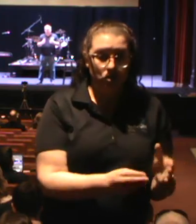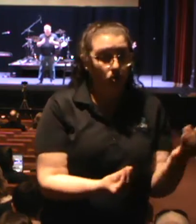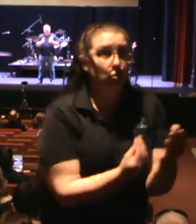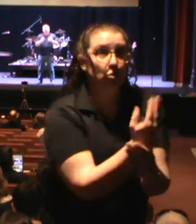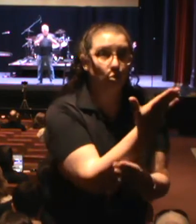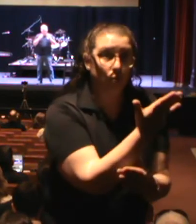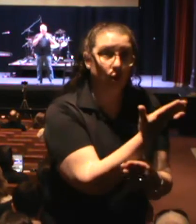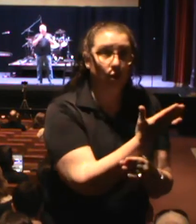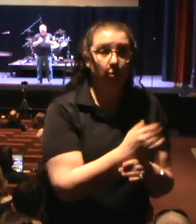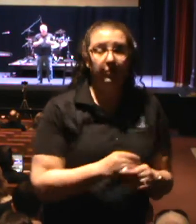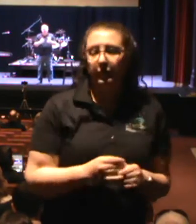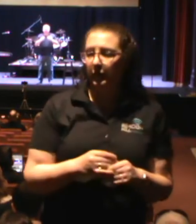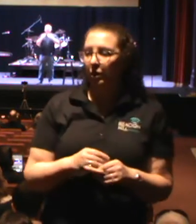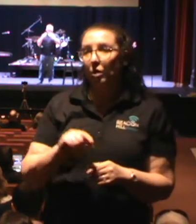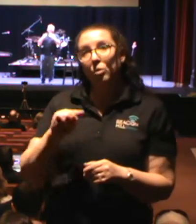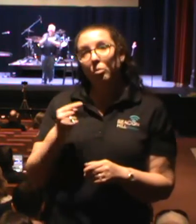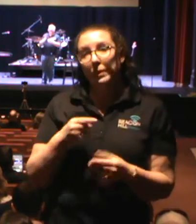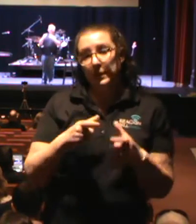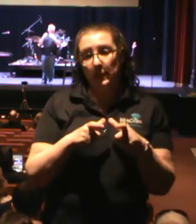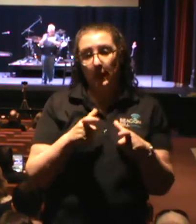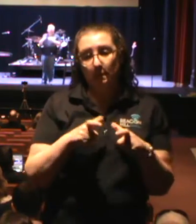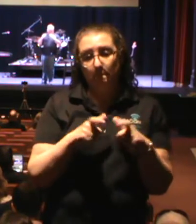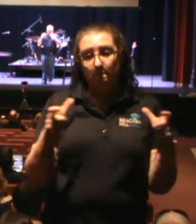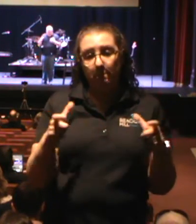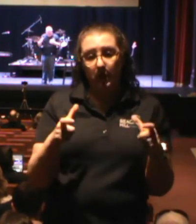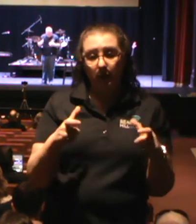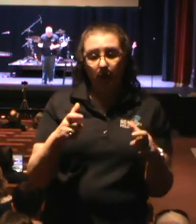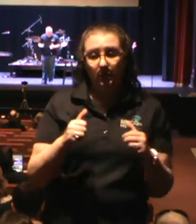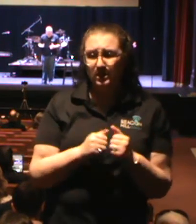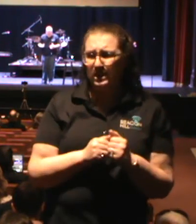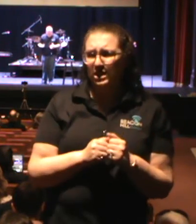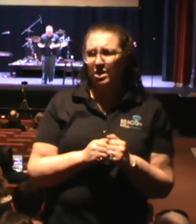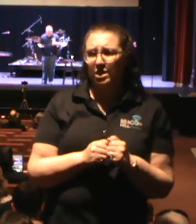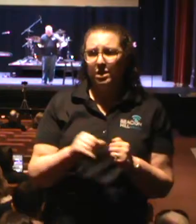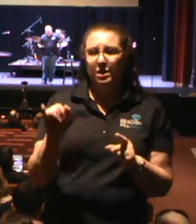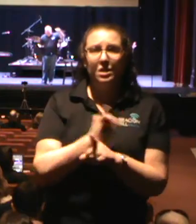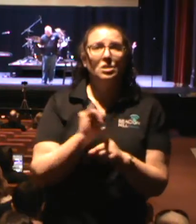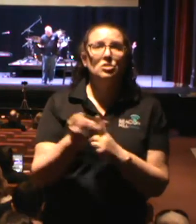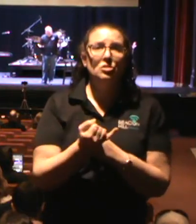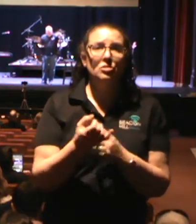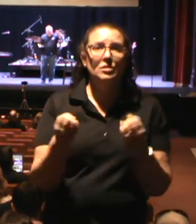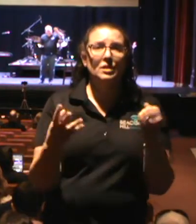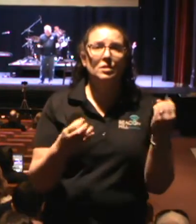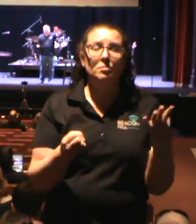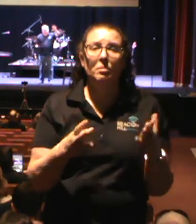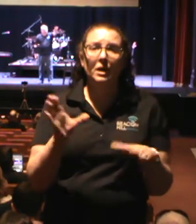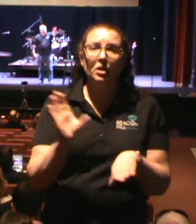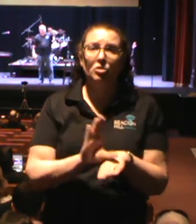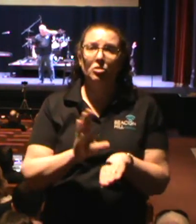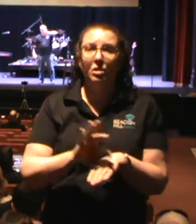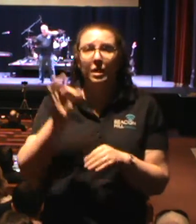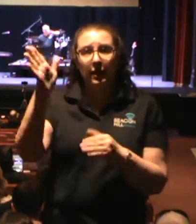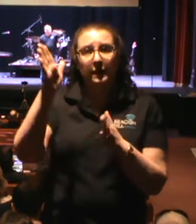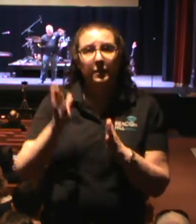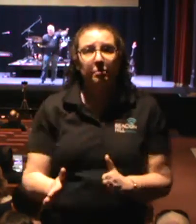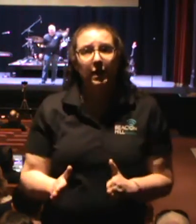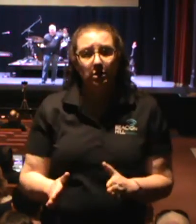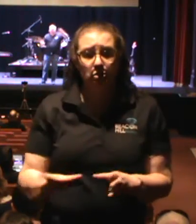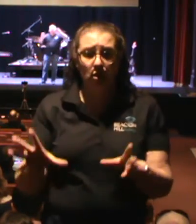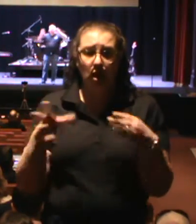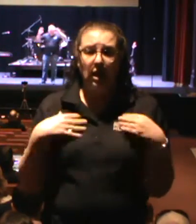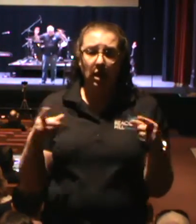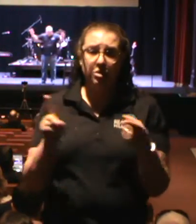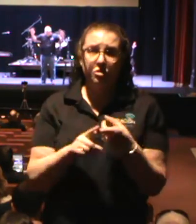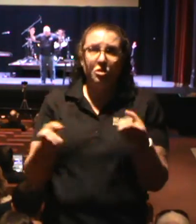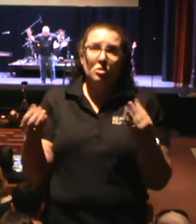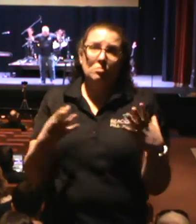churches is that the pastor takes on too much. And that is why when the time comes for the pastor to move